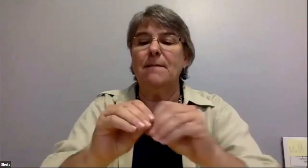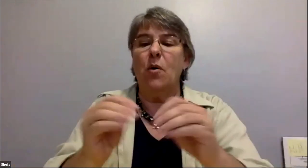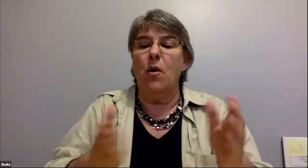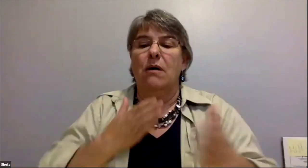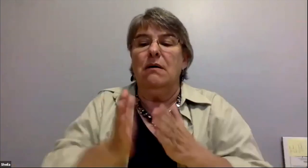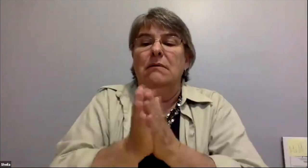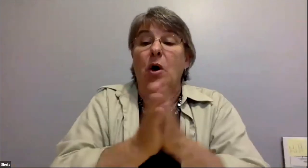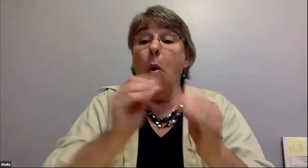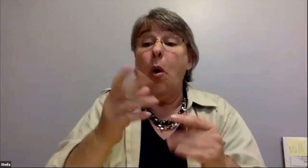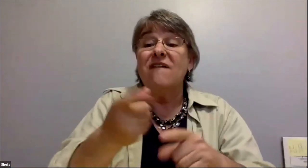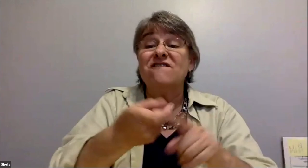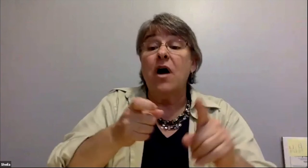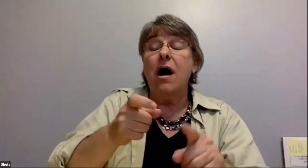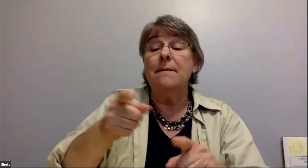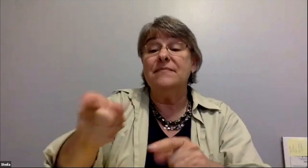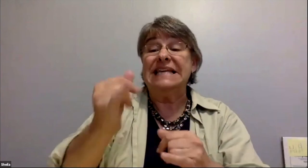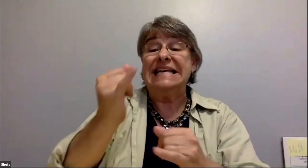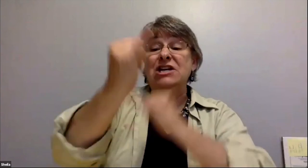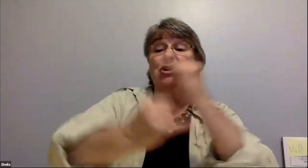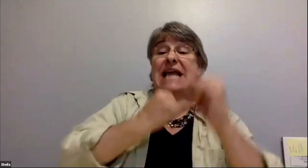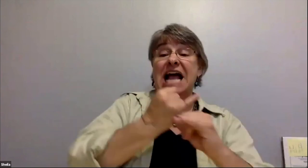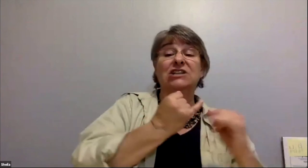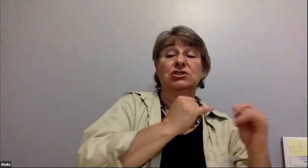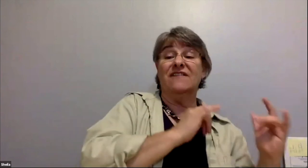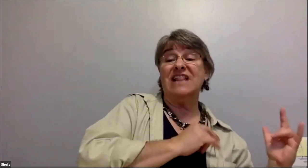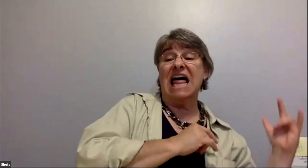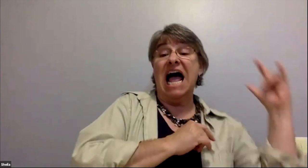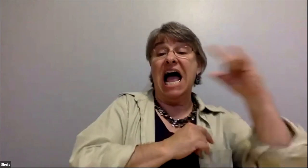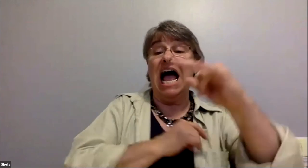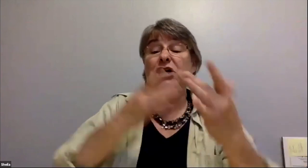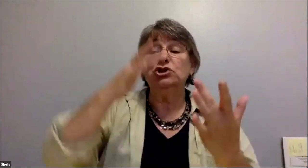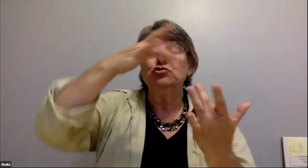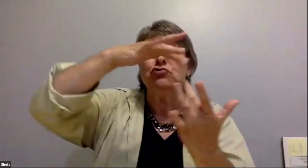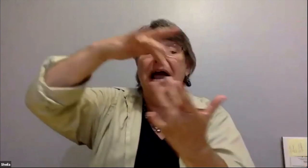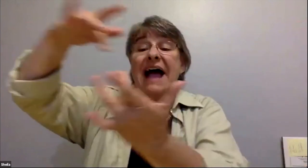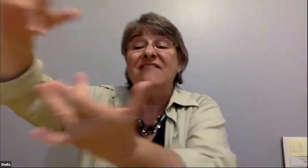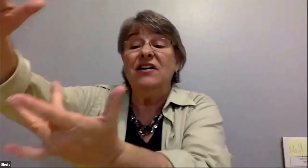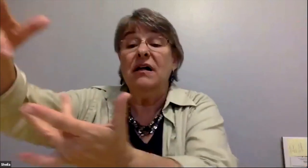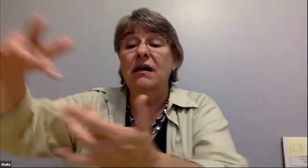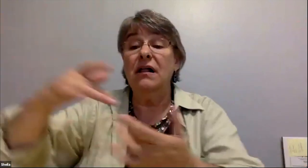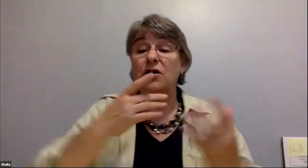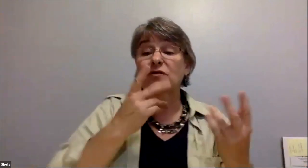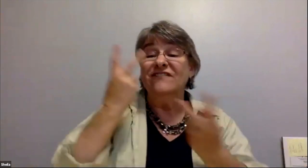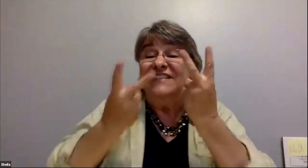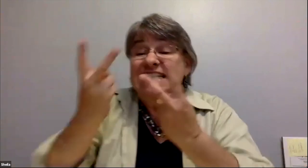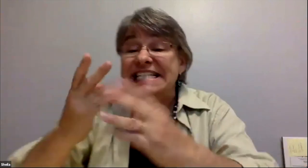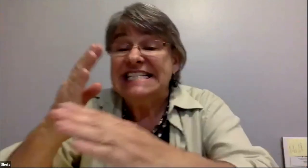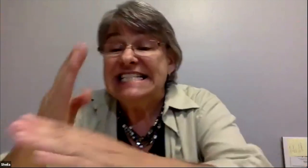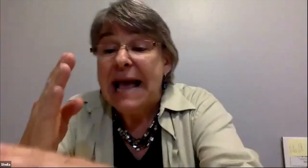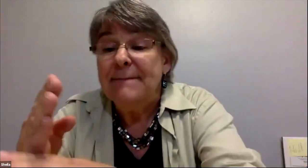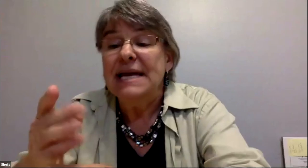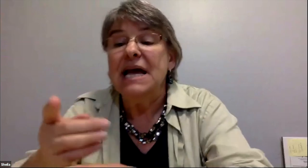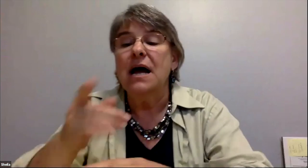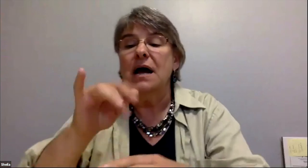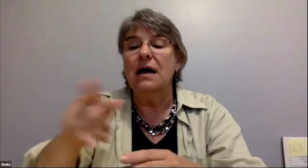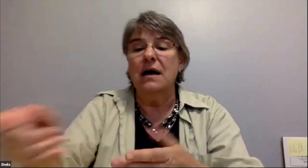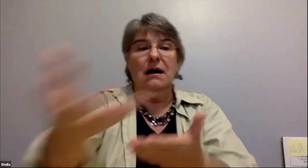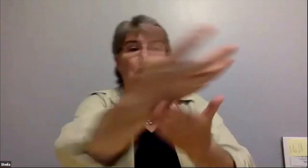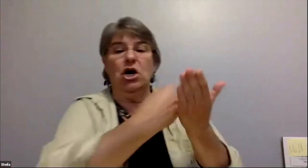to see how successful you are and you know it's uh it's a lot of moving parts a lot of communications a lot of